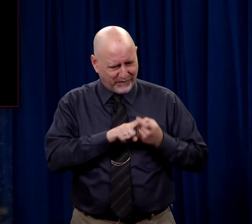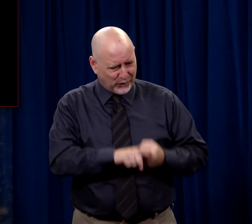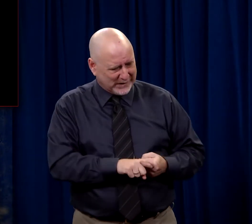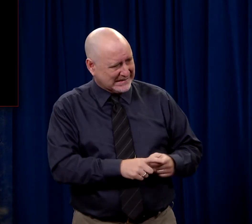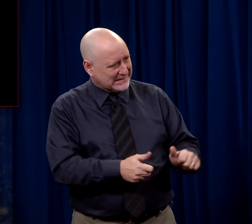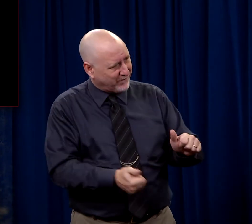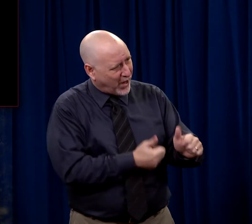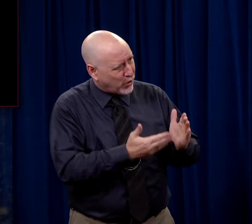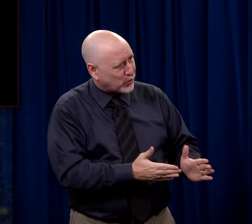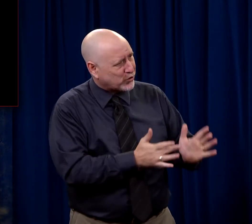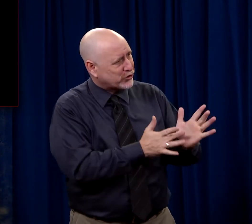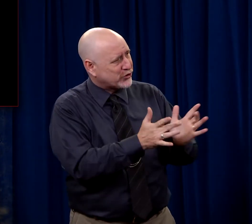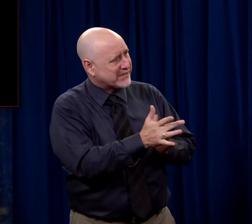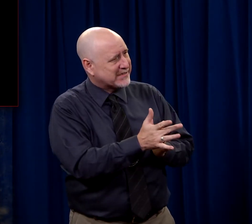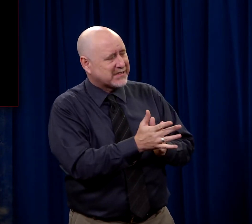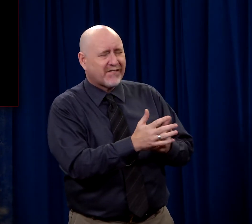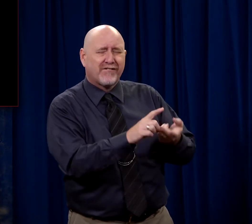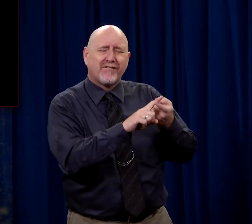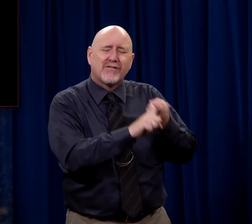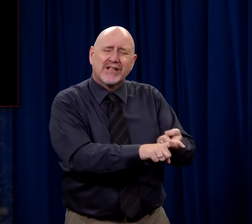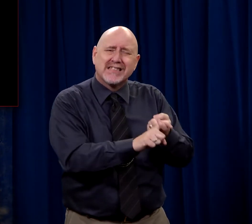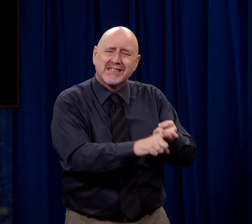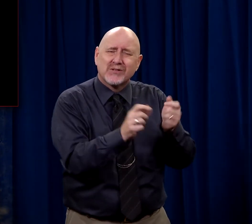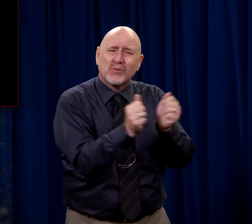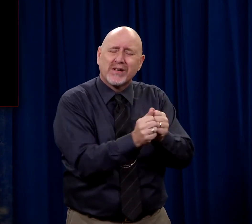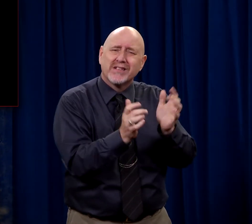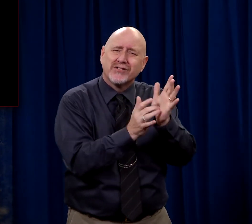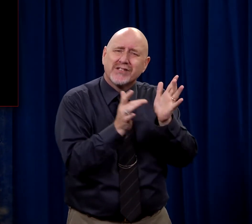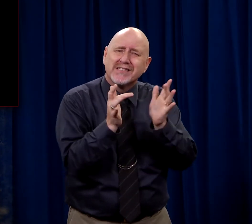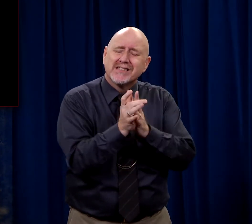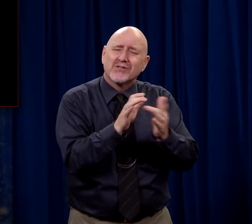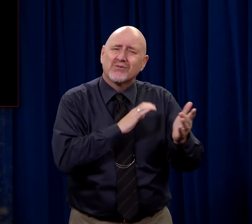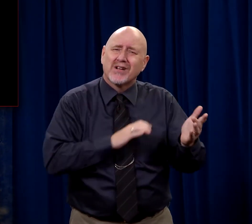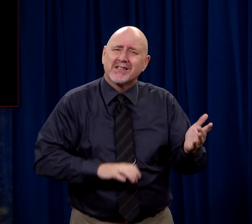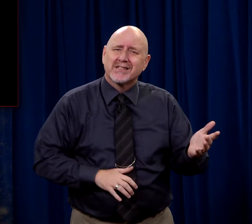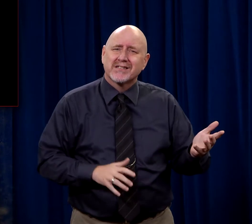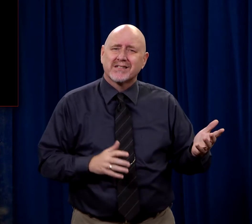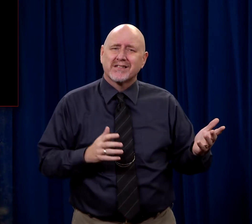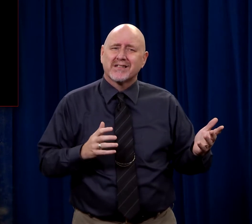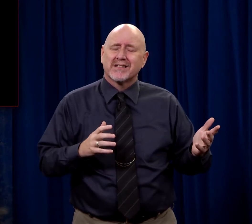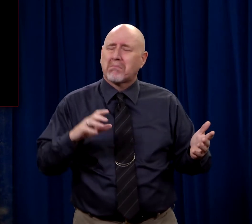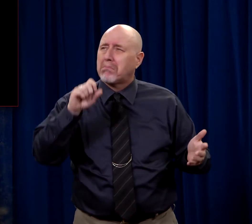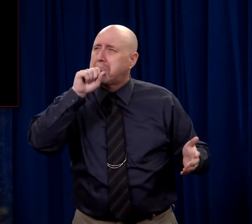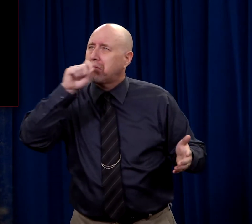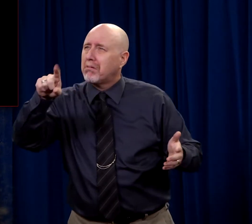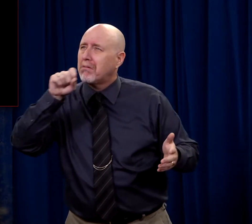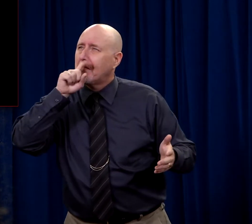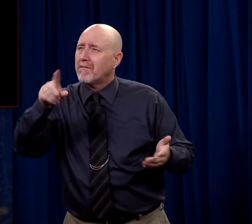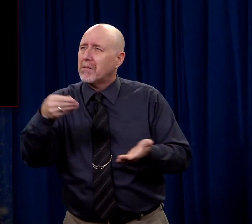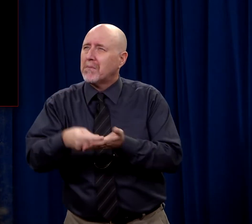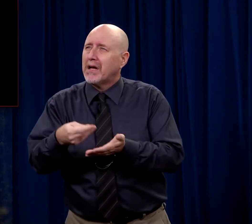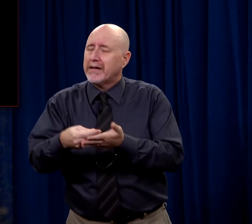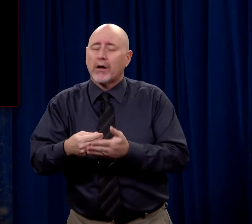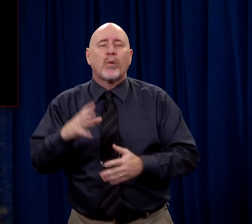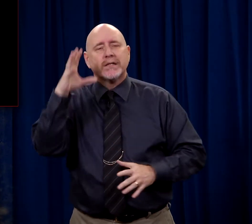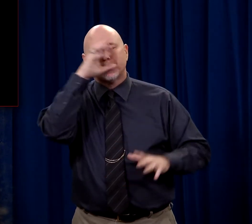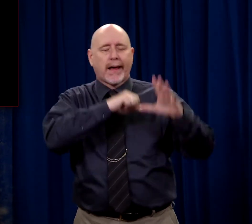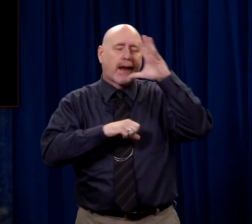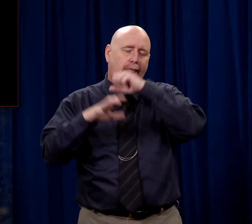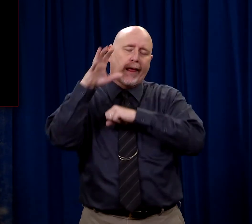friend, a close follower, one who has an intimate friendship with Jesus the Christ who would betray him. And we speculate